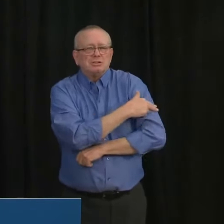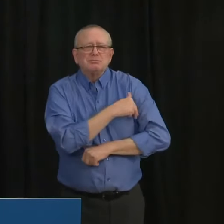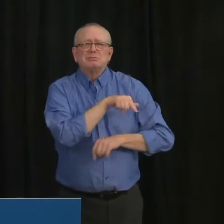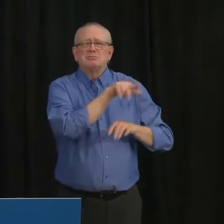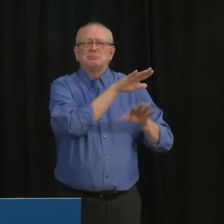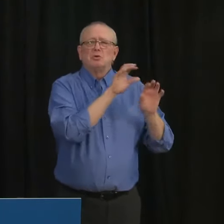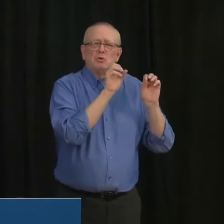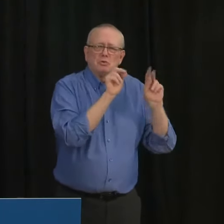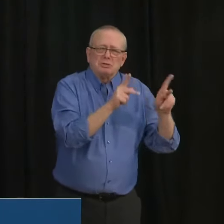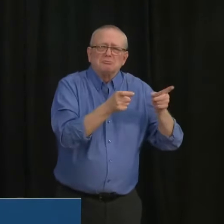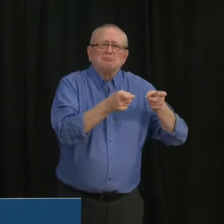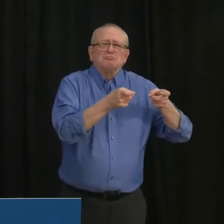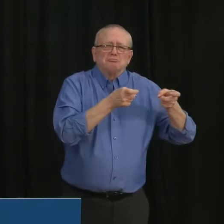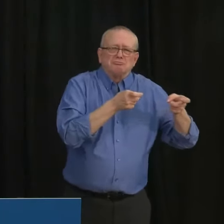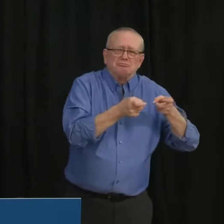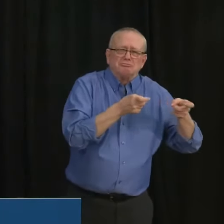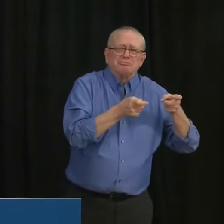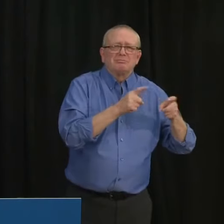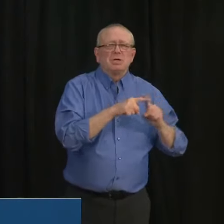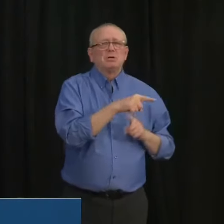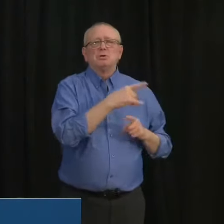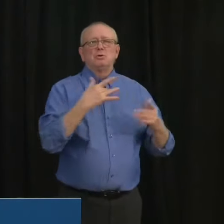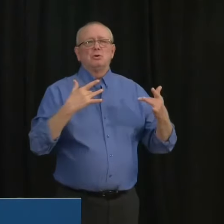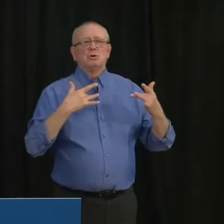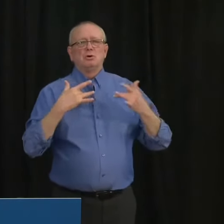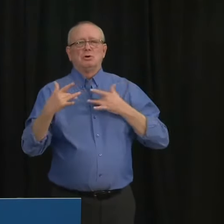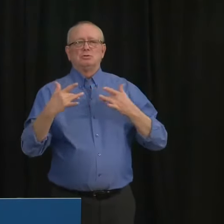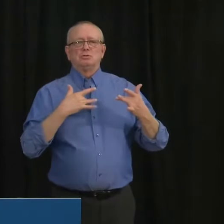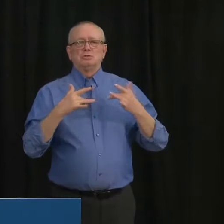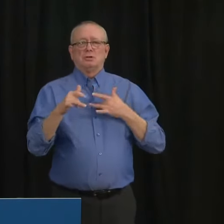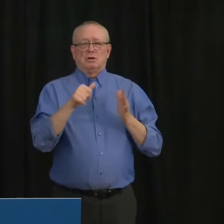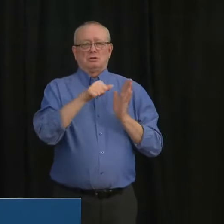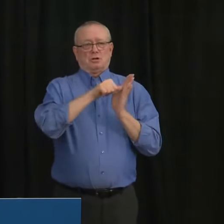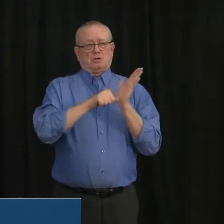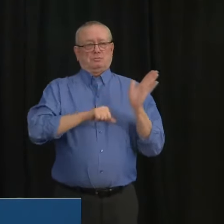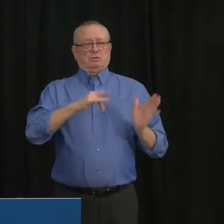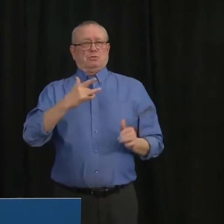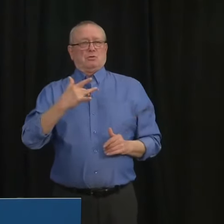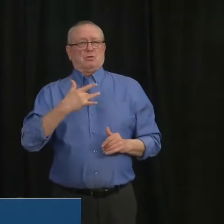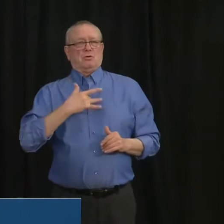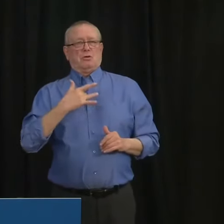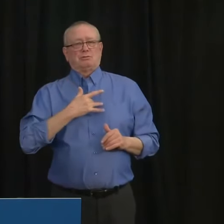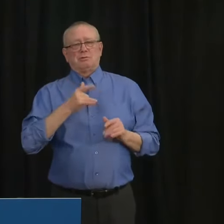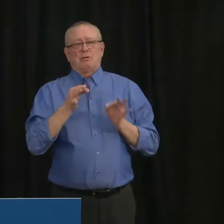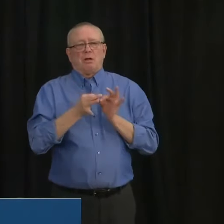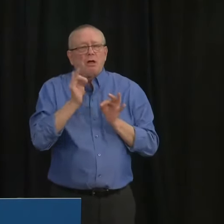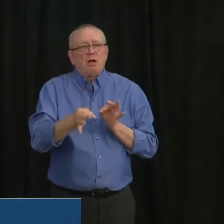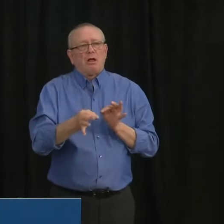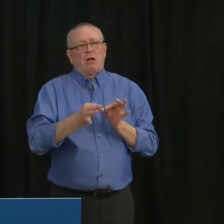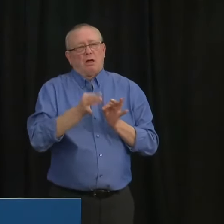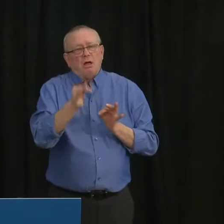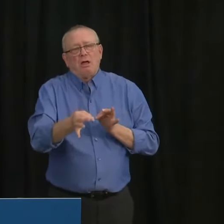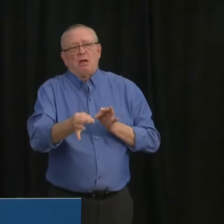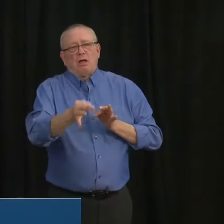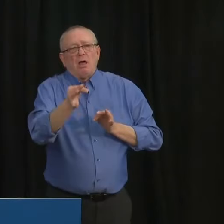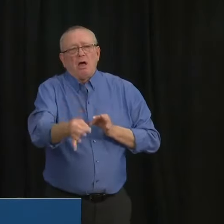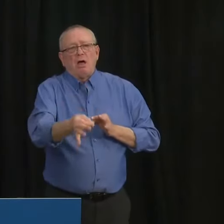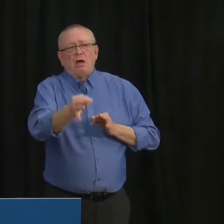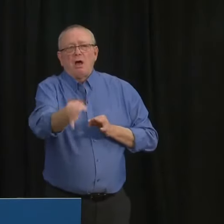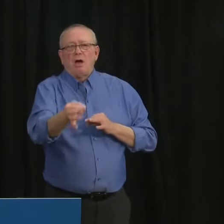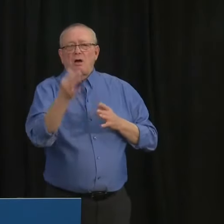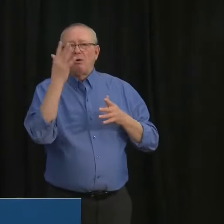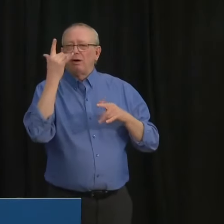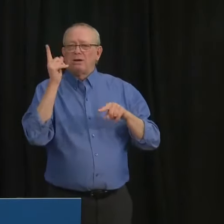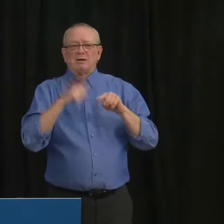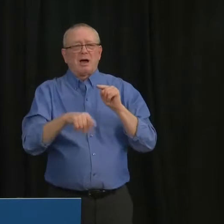worried for his cardiac patients whose surgeries might be pushed back by months as a result of the pandemic. We